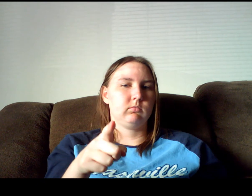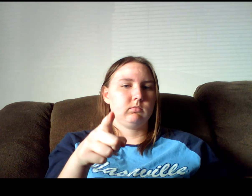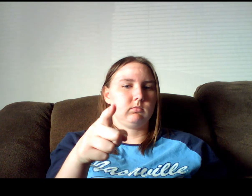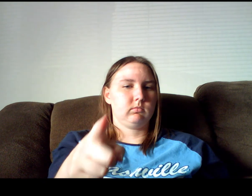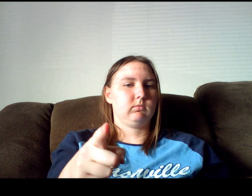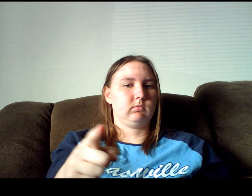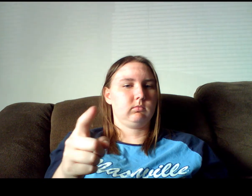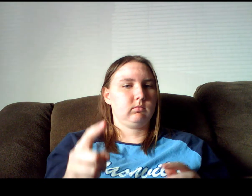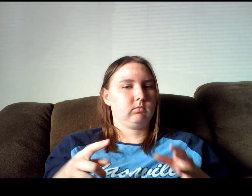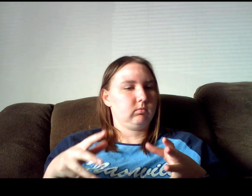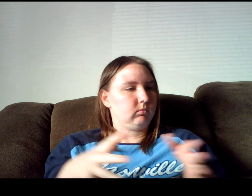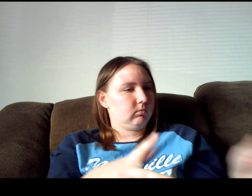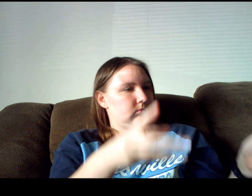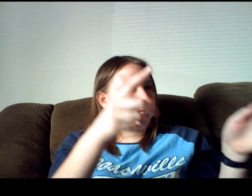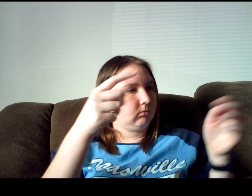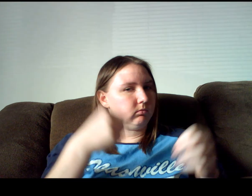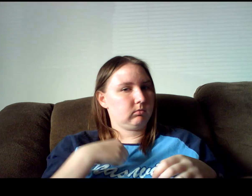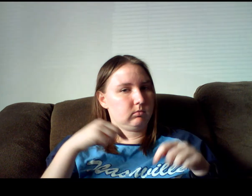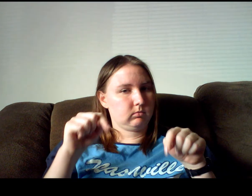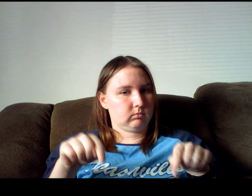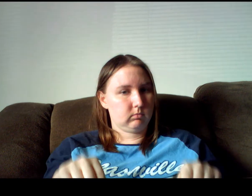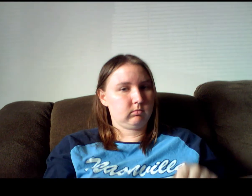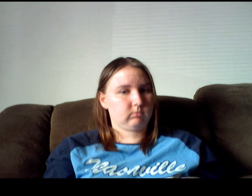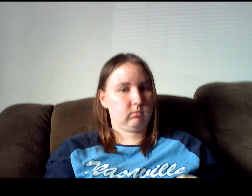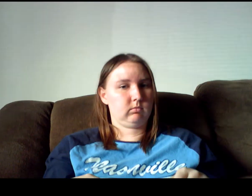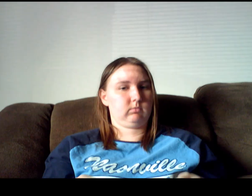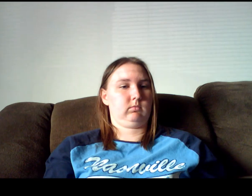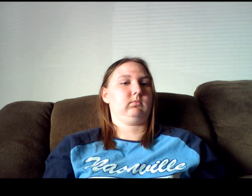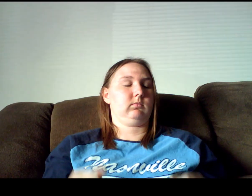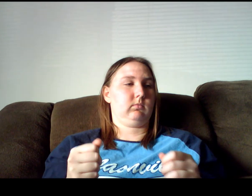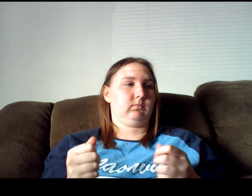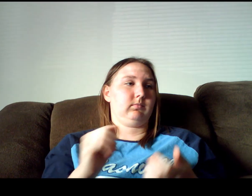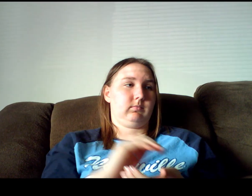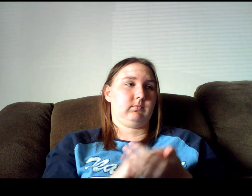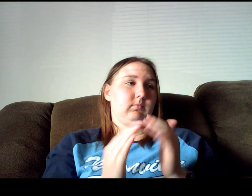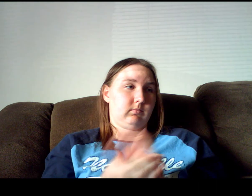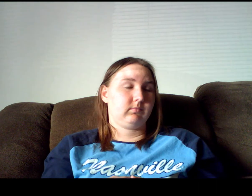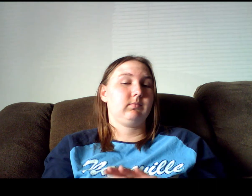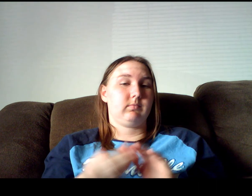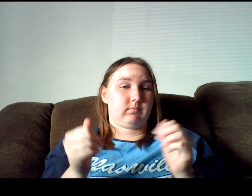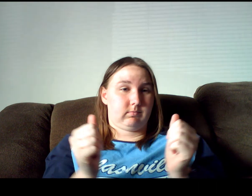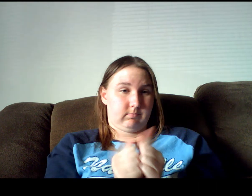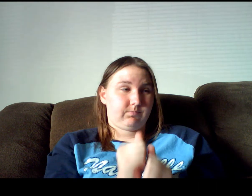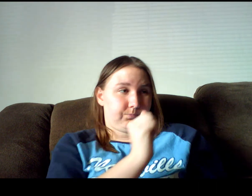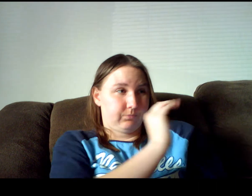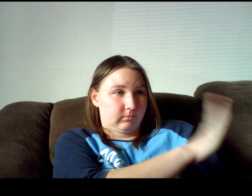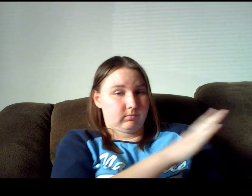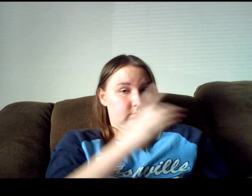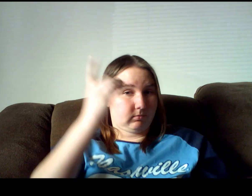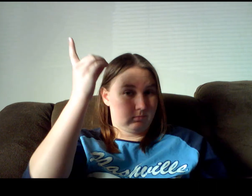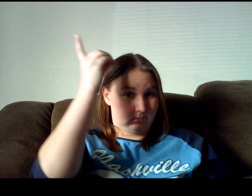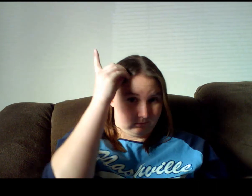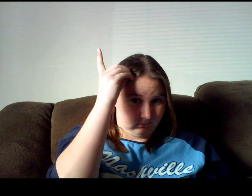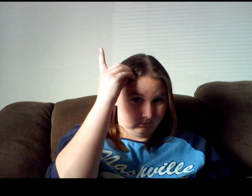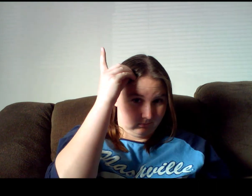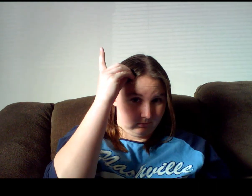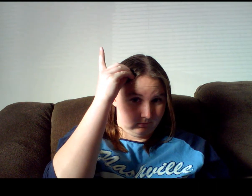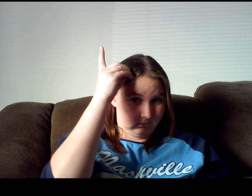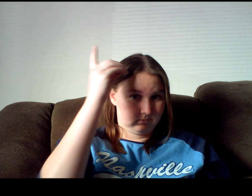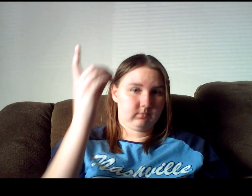You left me here To be with him In Dallas